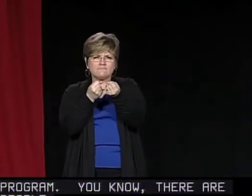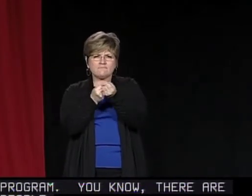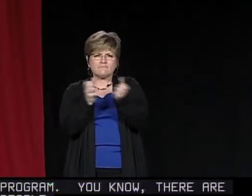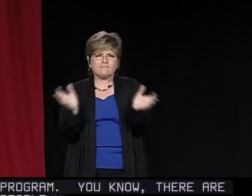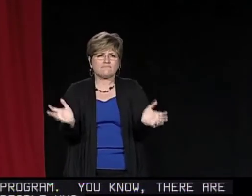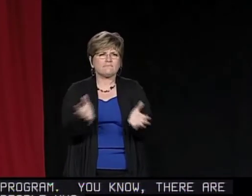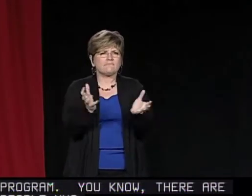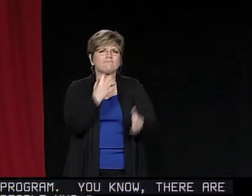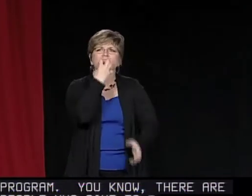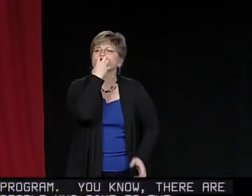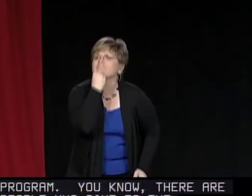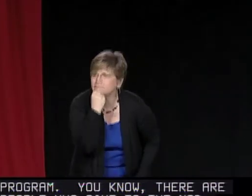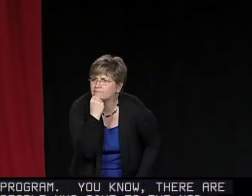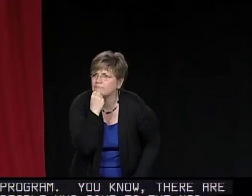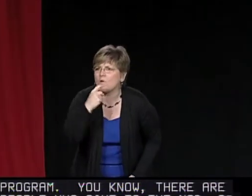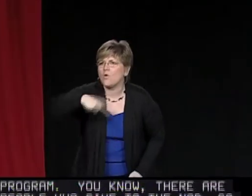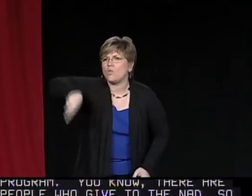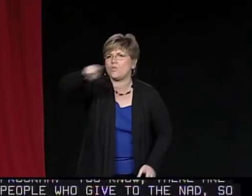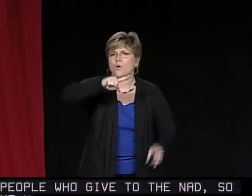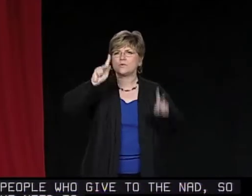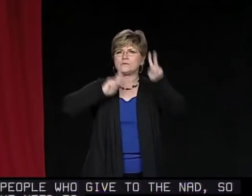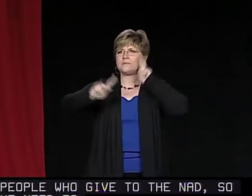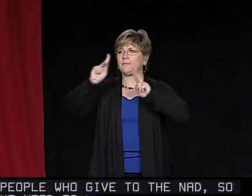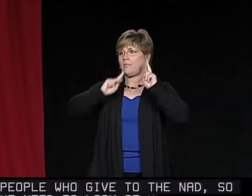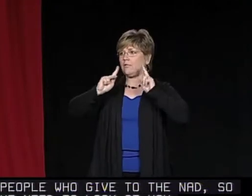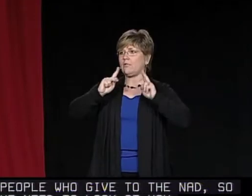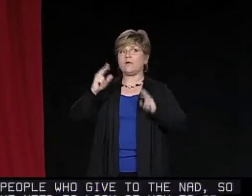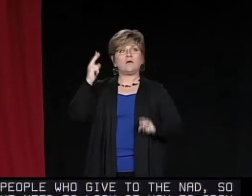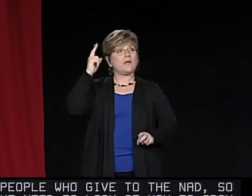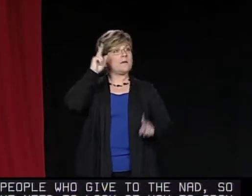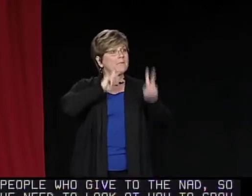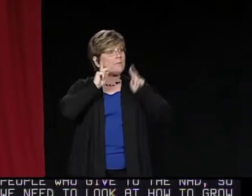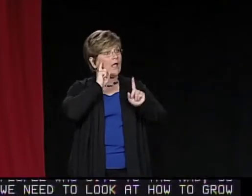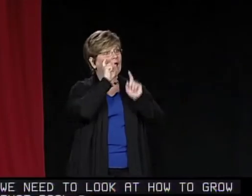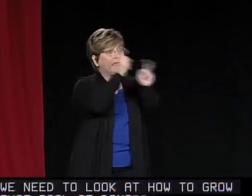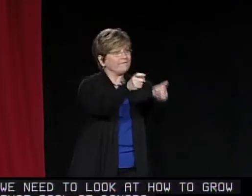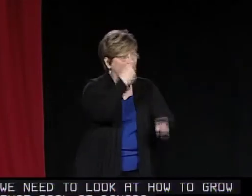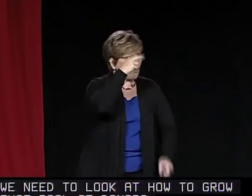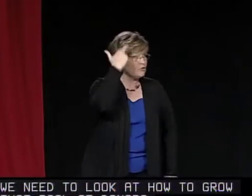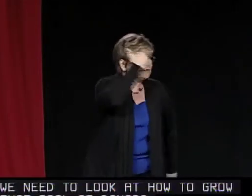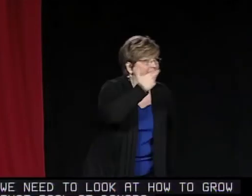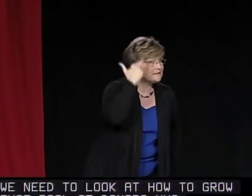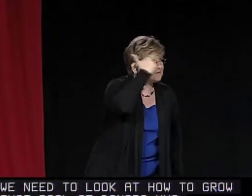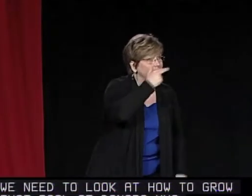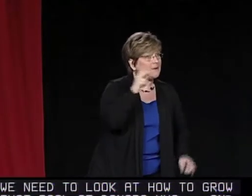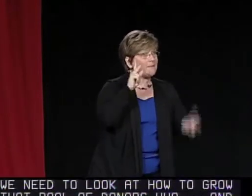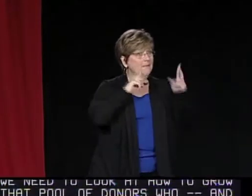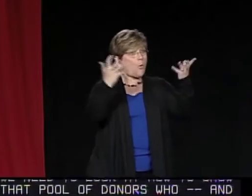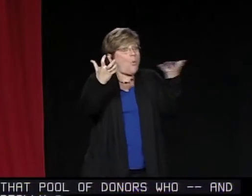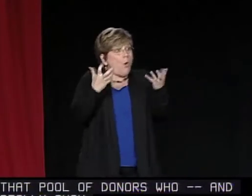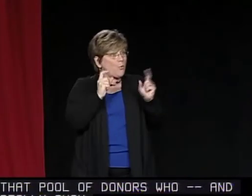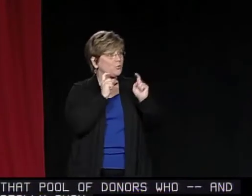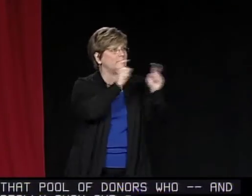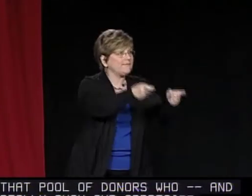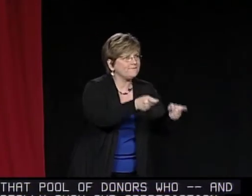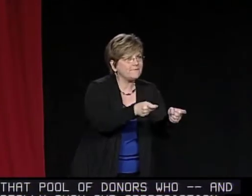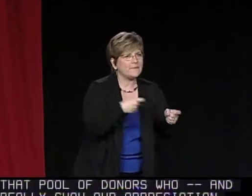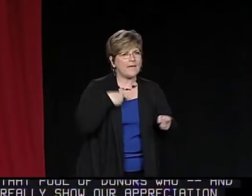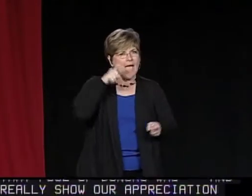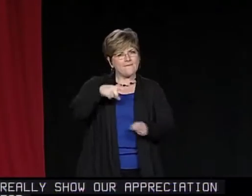how to grow that pool of donors. And really show our appreciation for those people. There's a reason